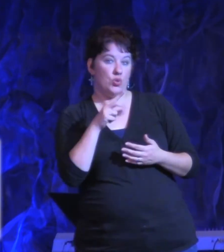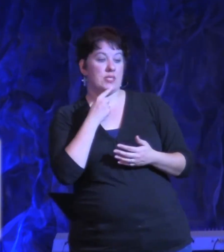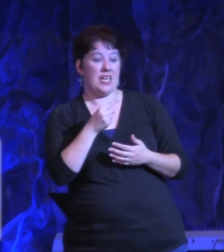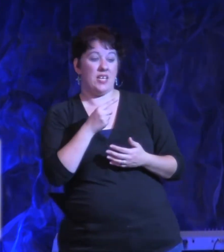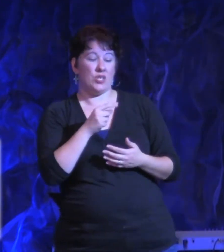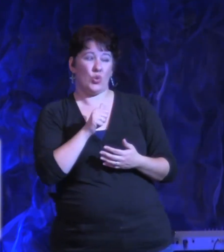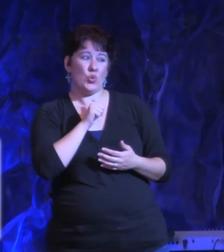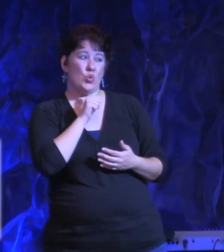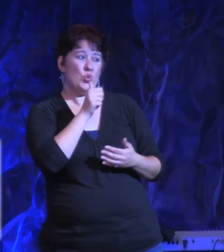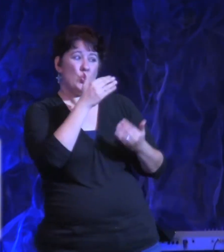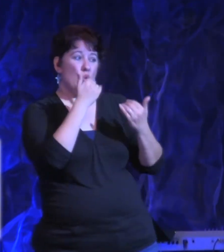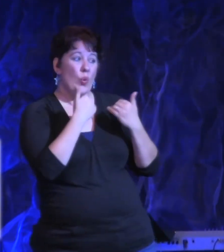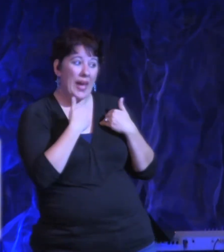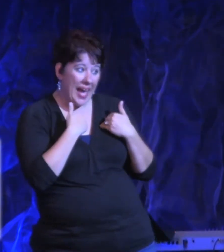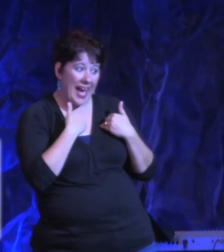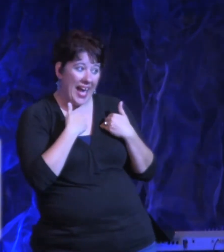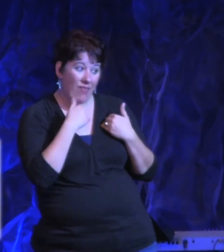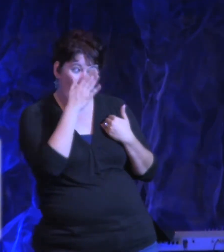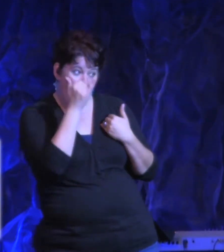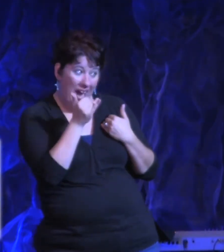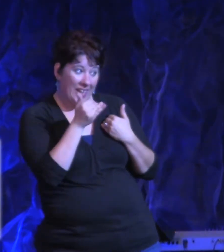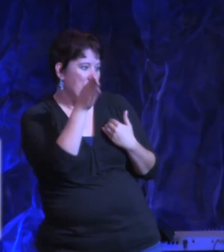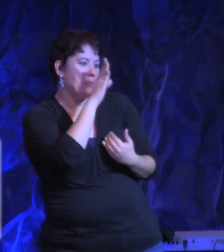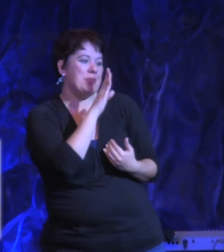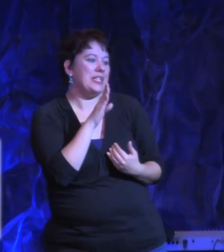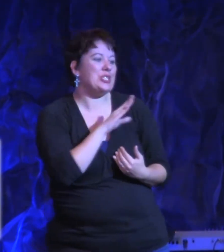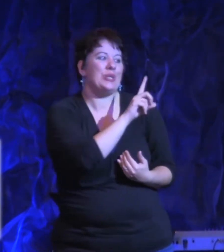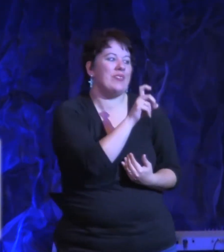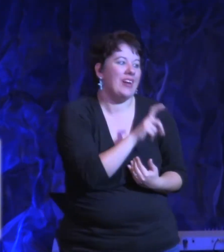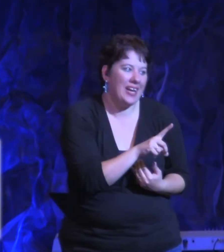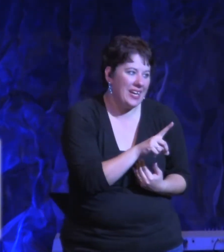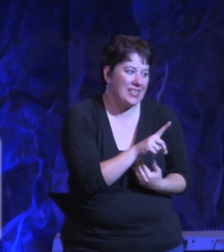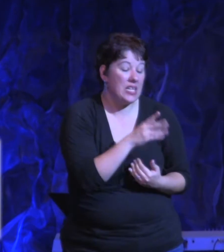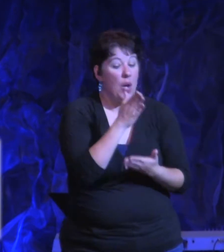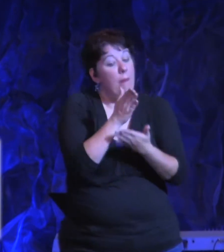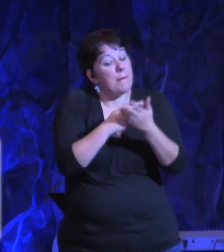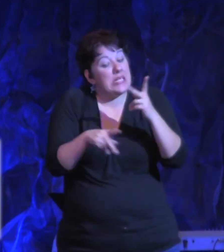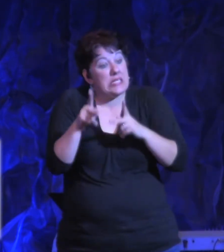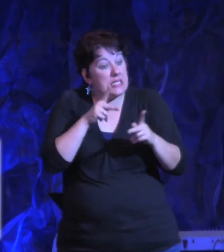people never get a breakthrough because they ask with an unyielded